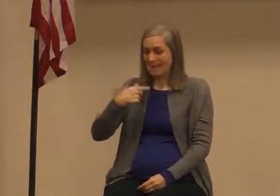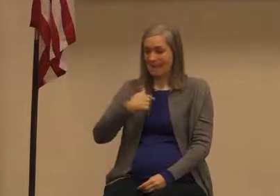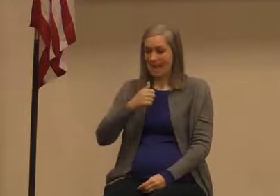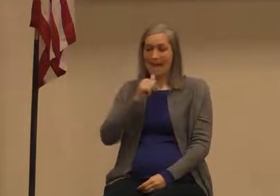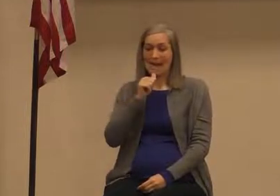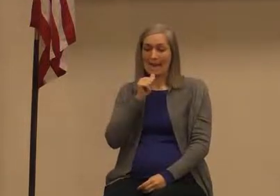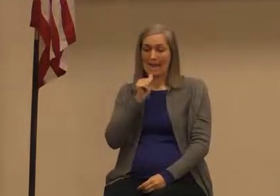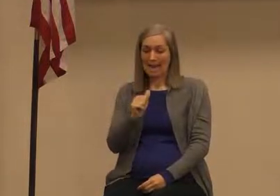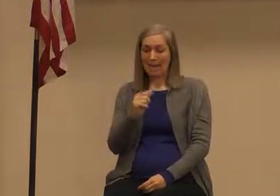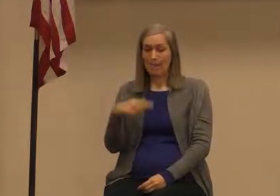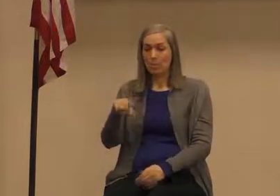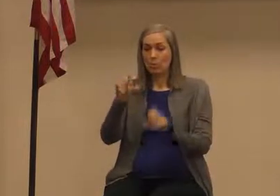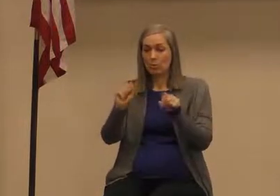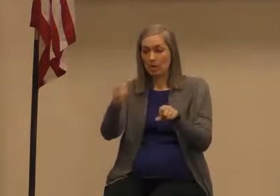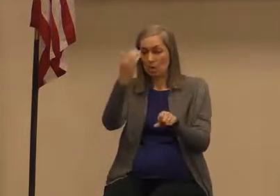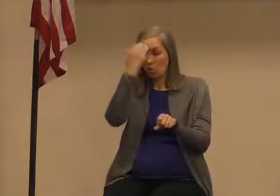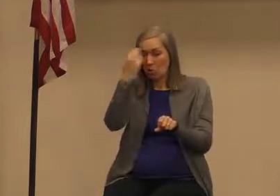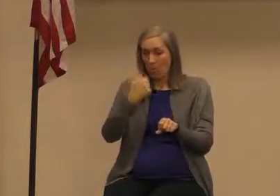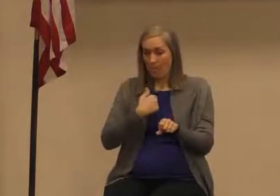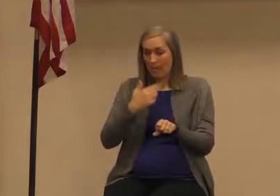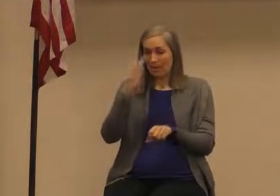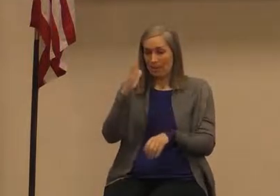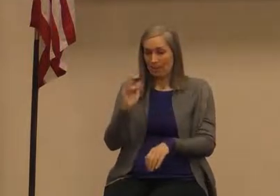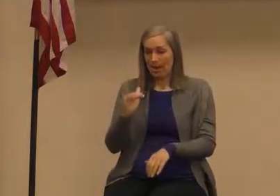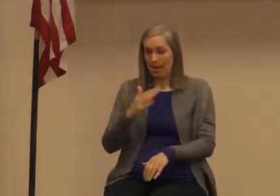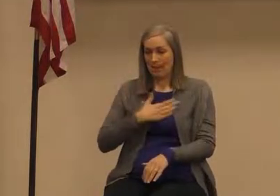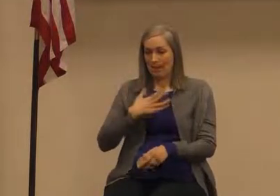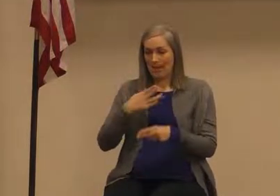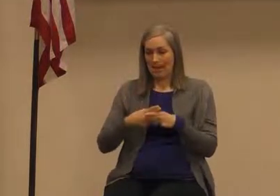listen you can know me by this name I am